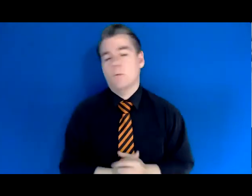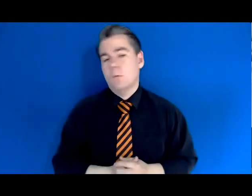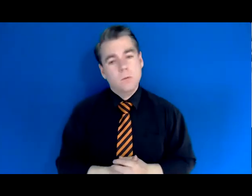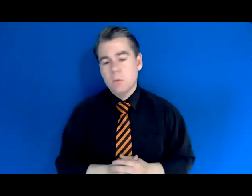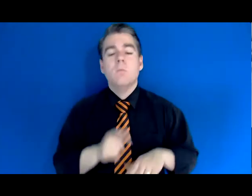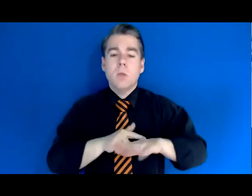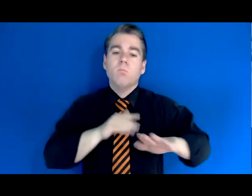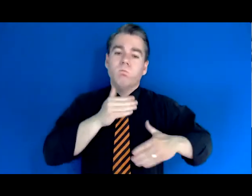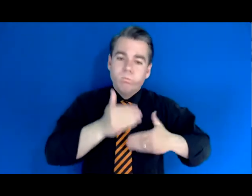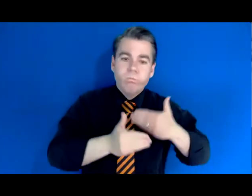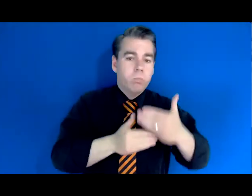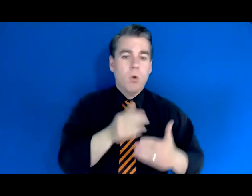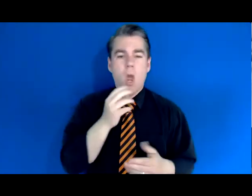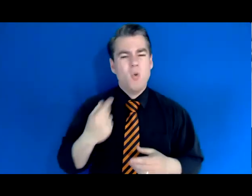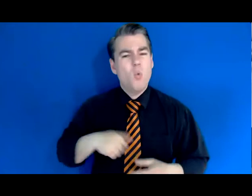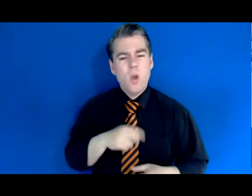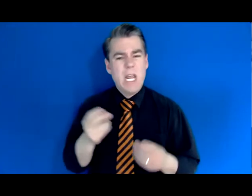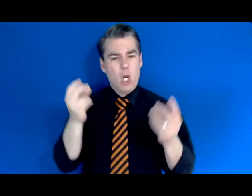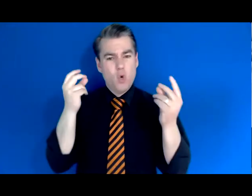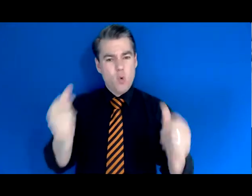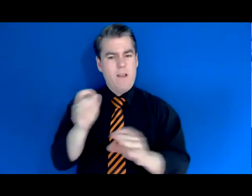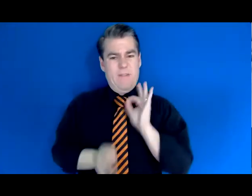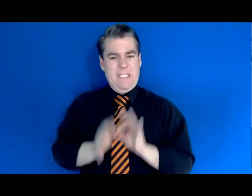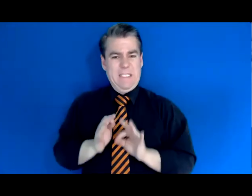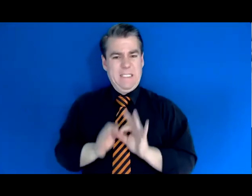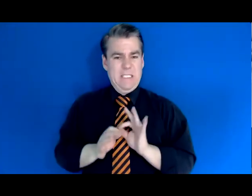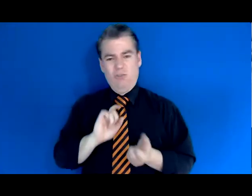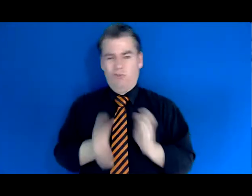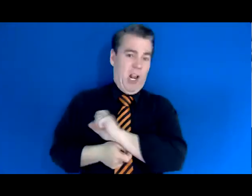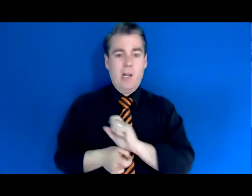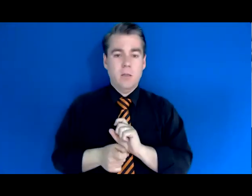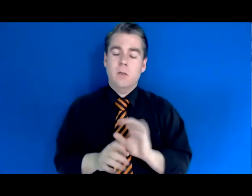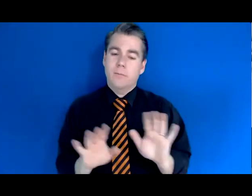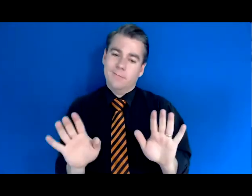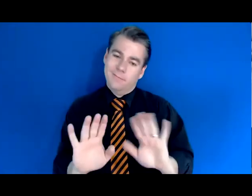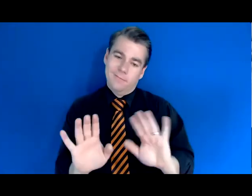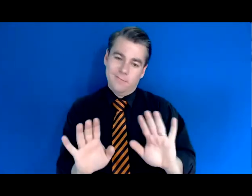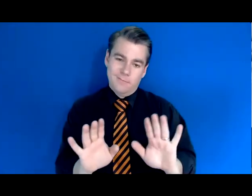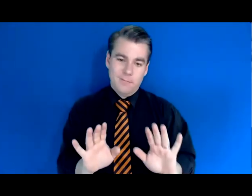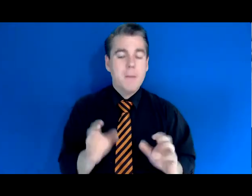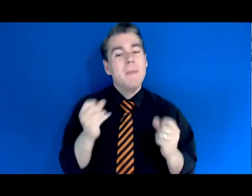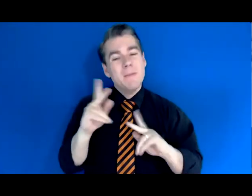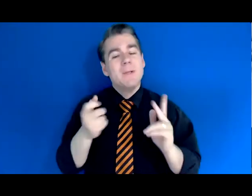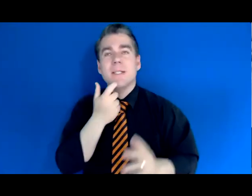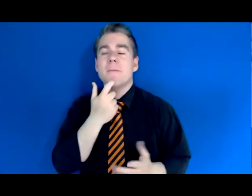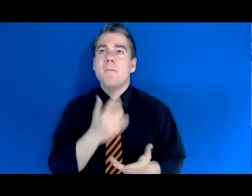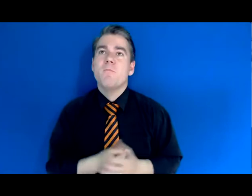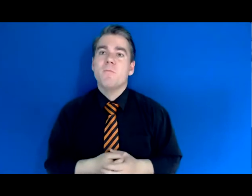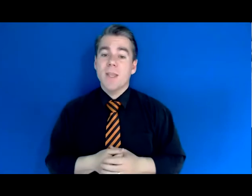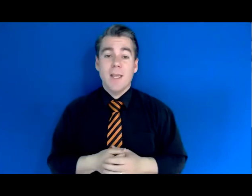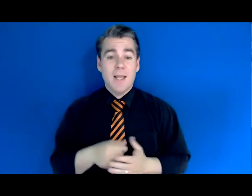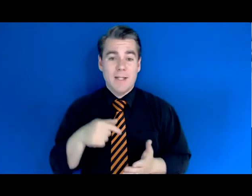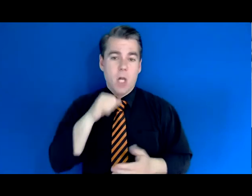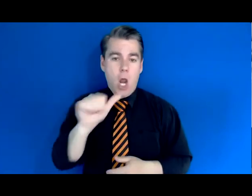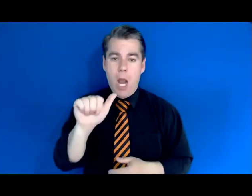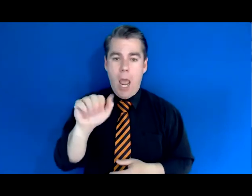quick fix product line. So as a lot of people like to say, this isn't Amazon. Your